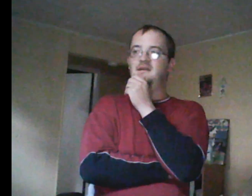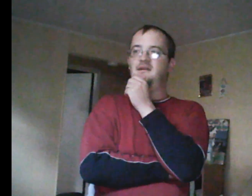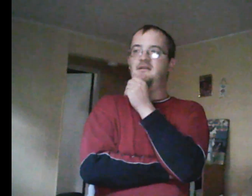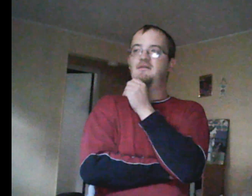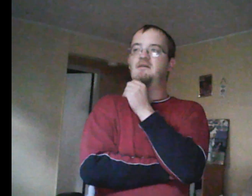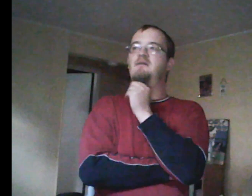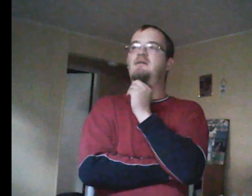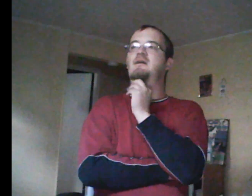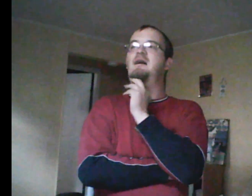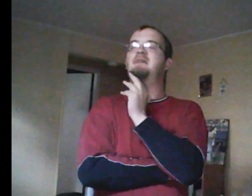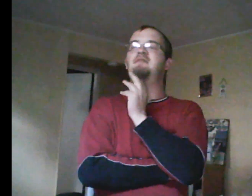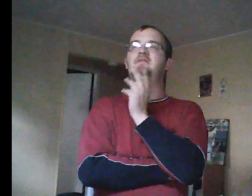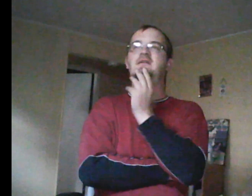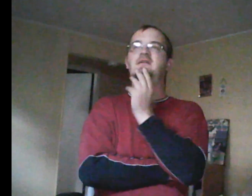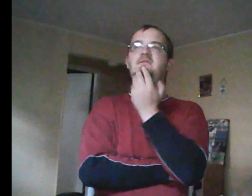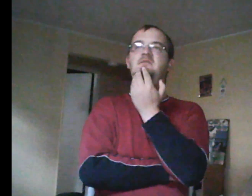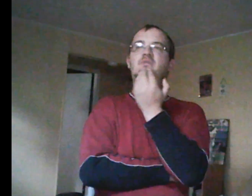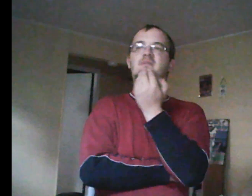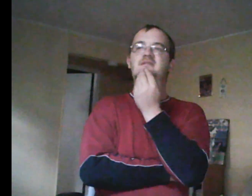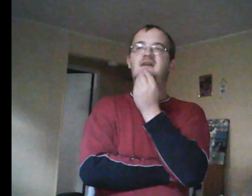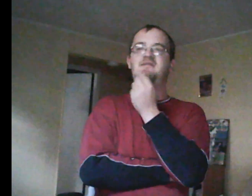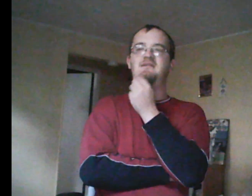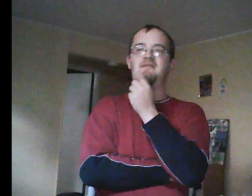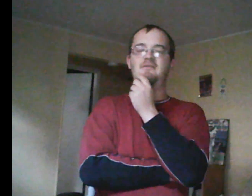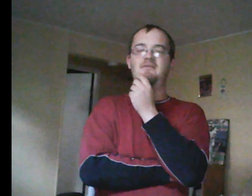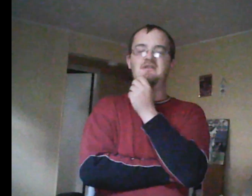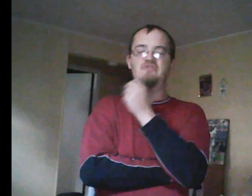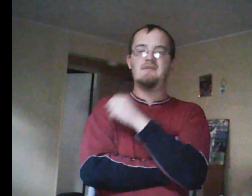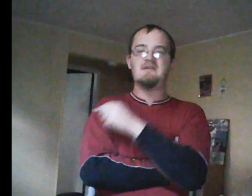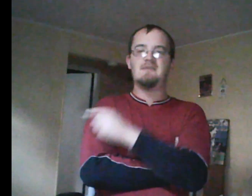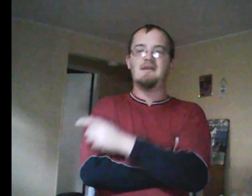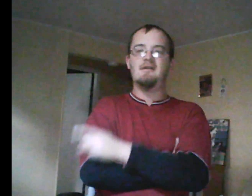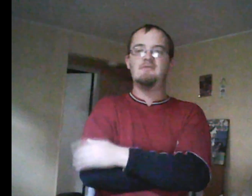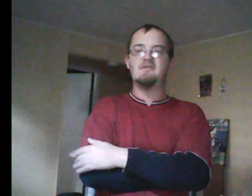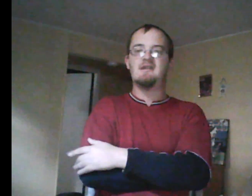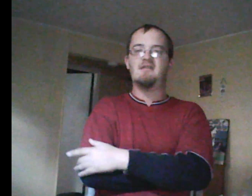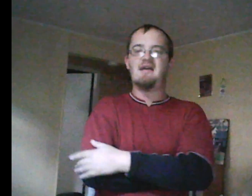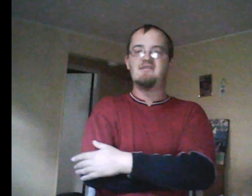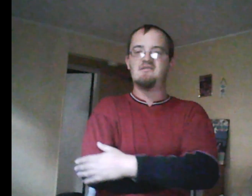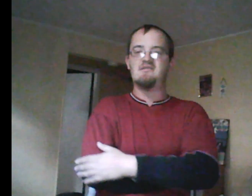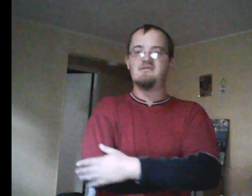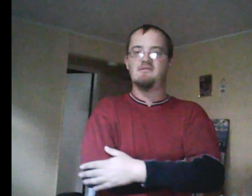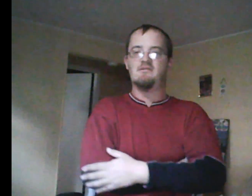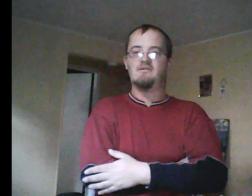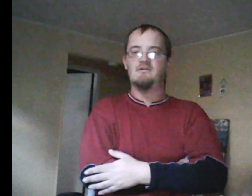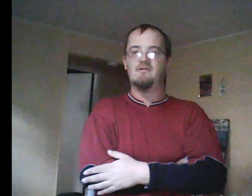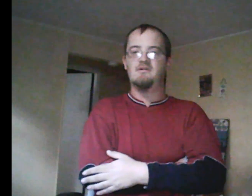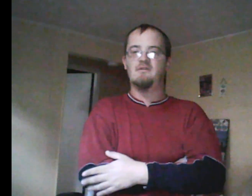Hazel looked at some inappropriate sites. That would get you in trouble every time. Ellie was cutting classes. Maybe it was because of